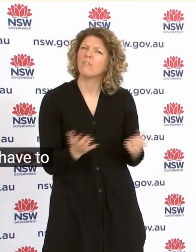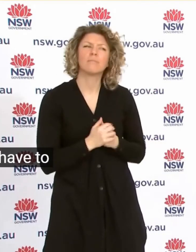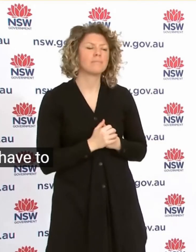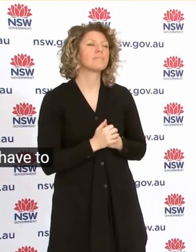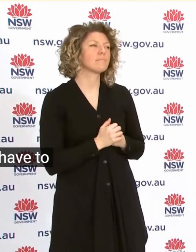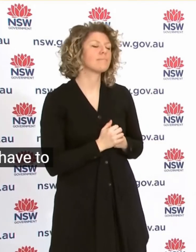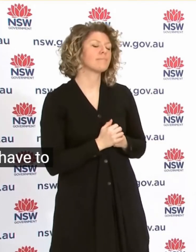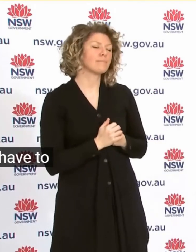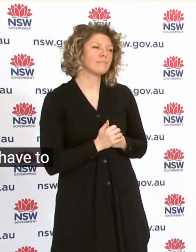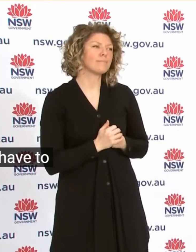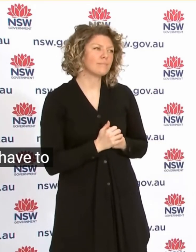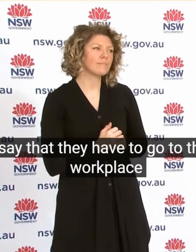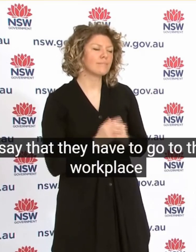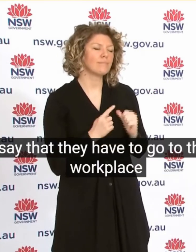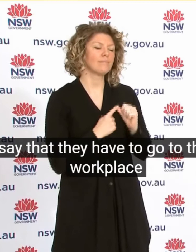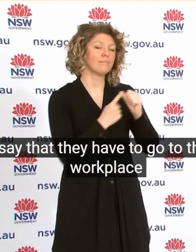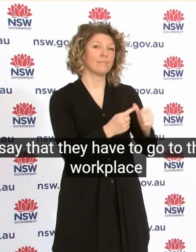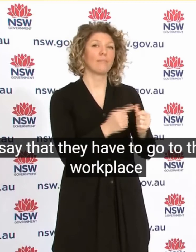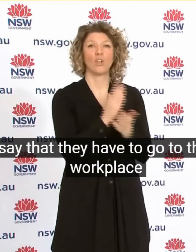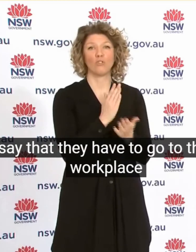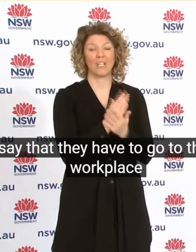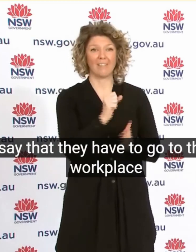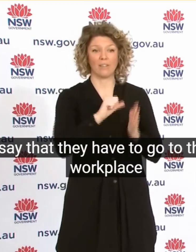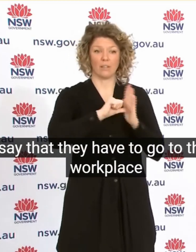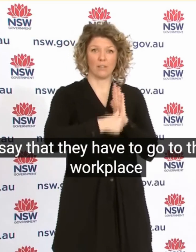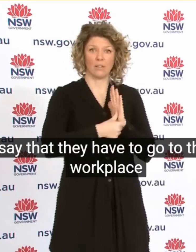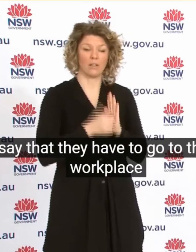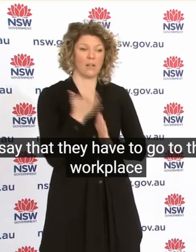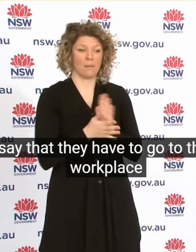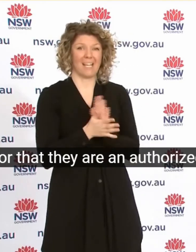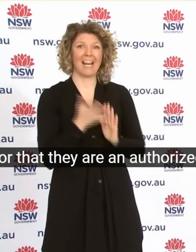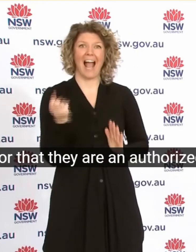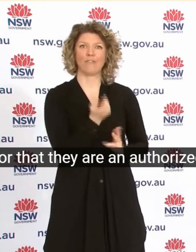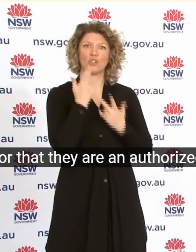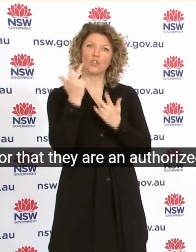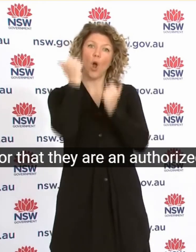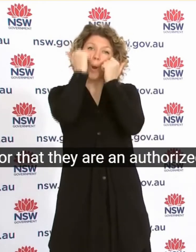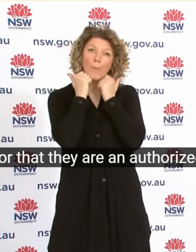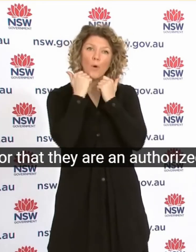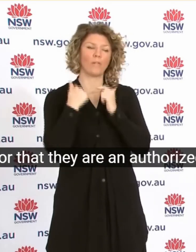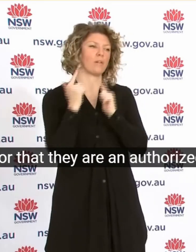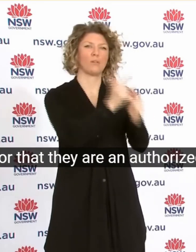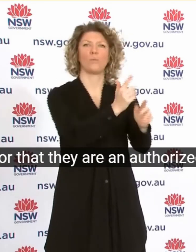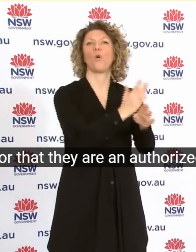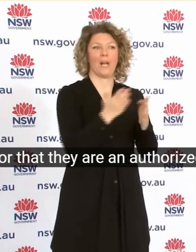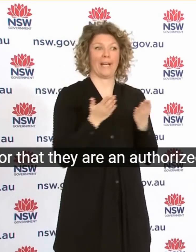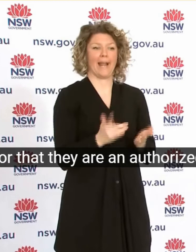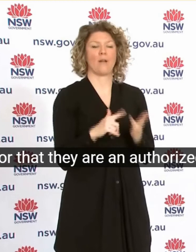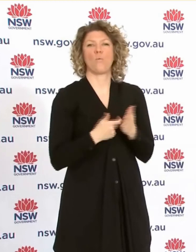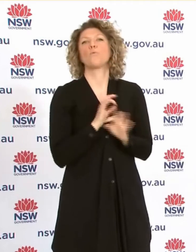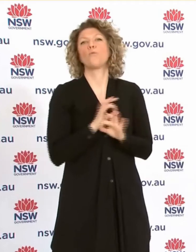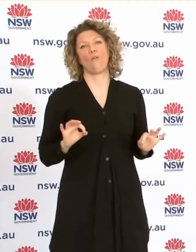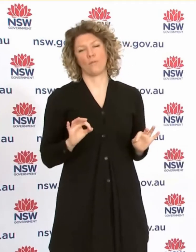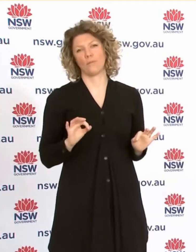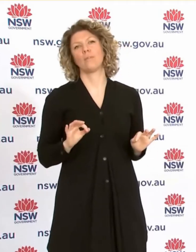Have To Go To That Workplace Or That They Are An Authorized Worker And We Are